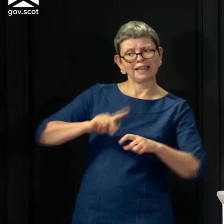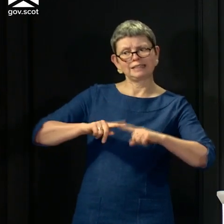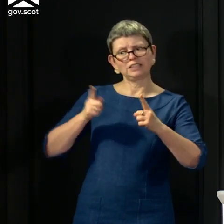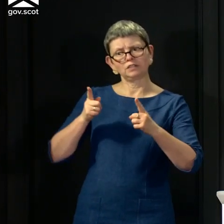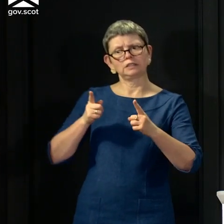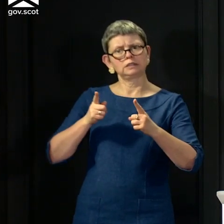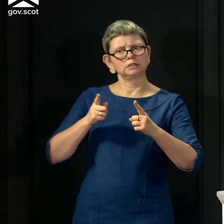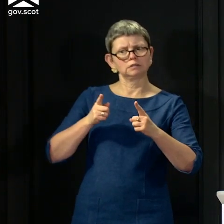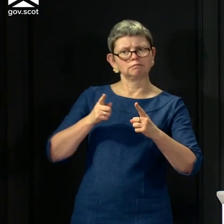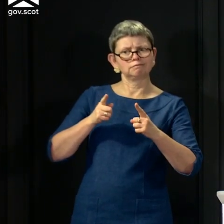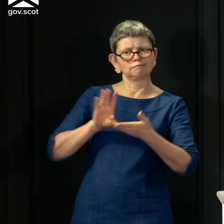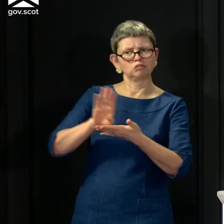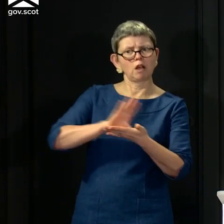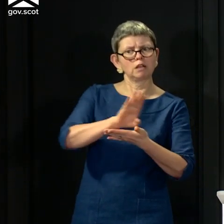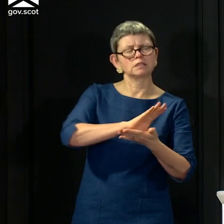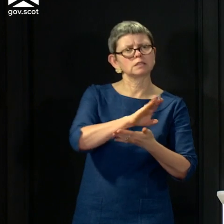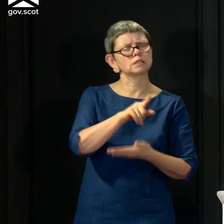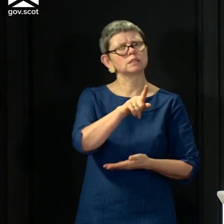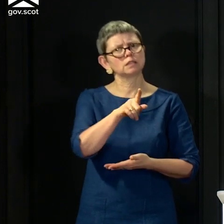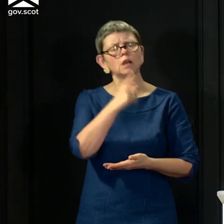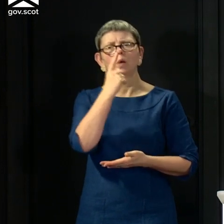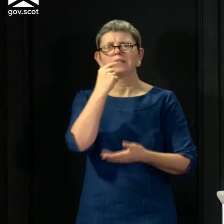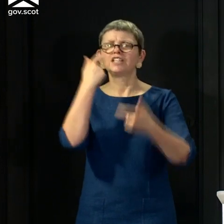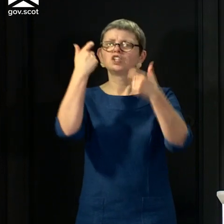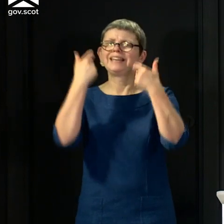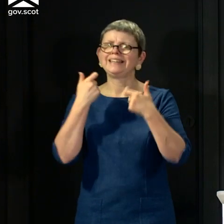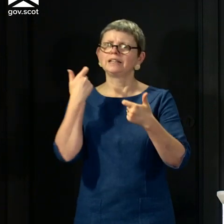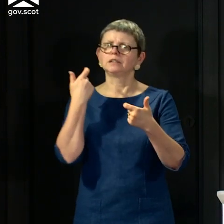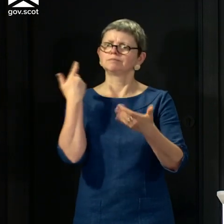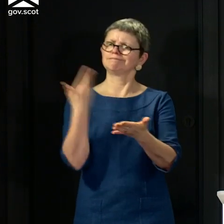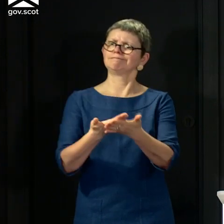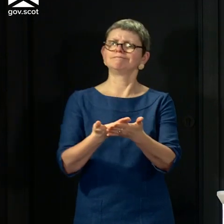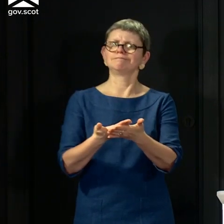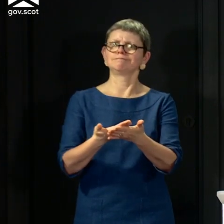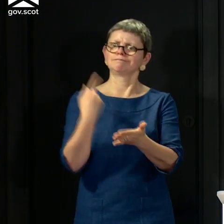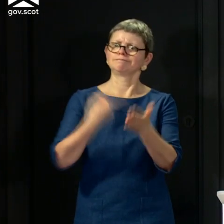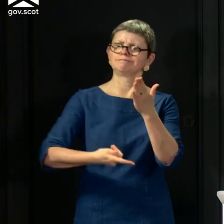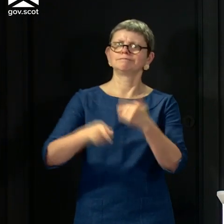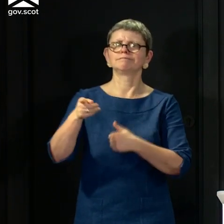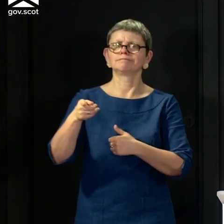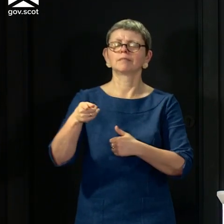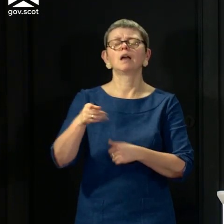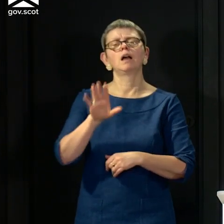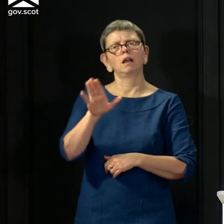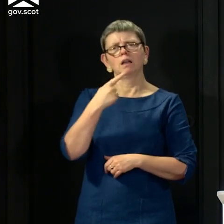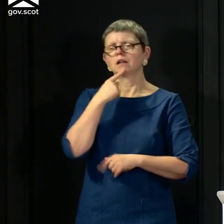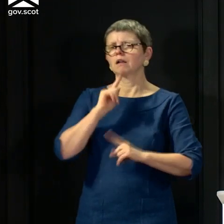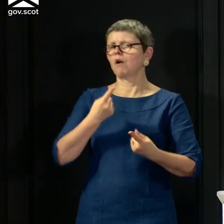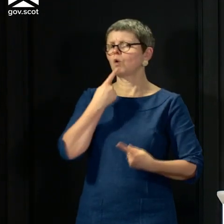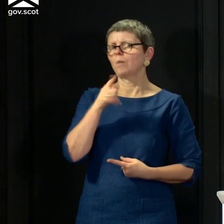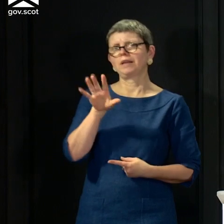legal action for reasons I assume you understand. On the general issue, though, I would make two points. Firstly, we are